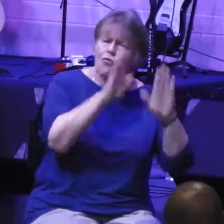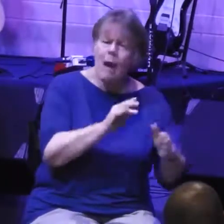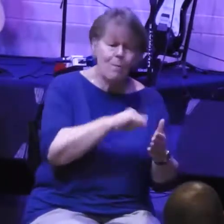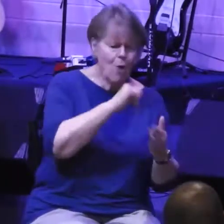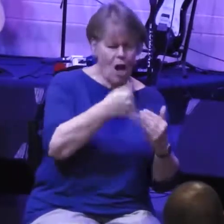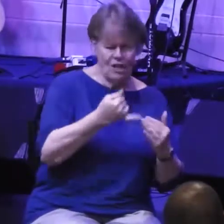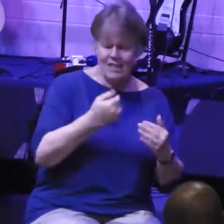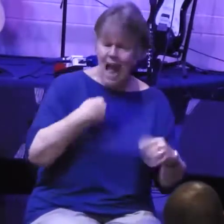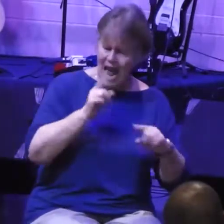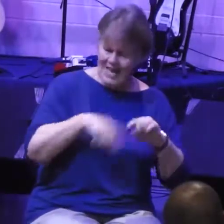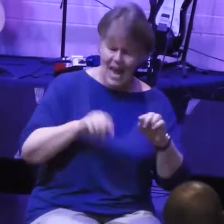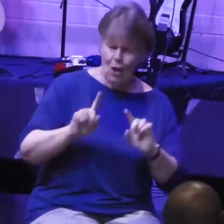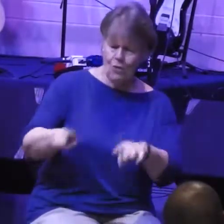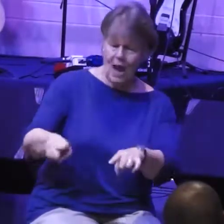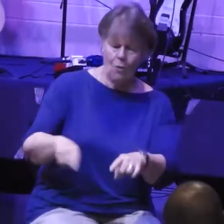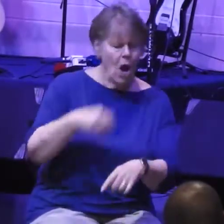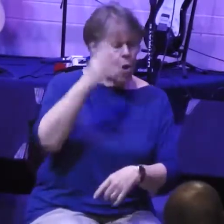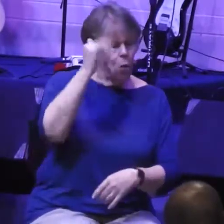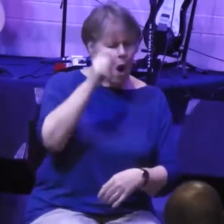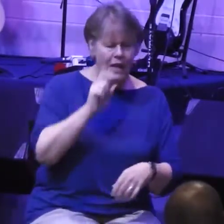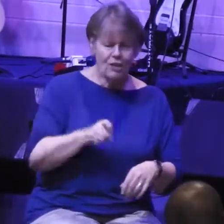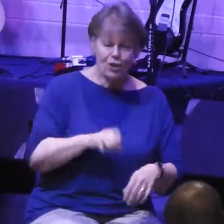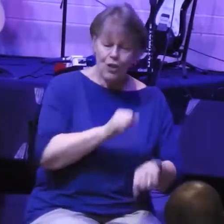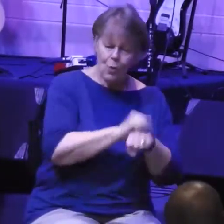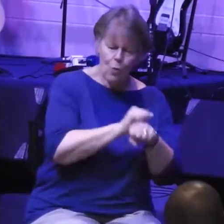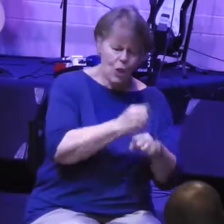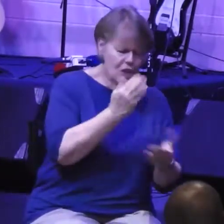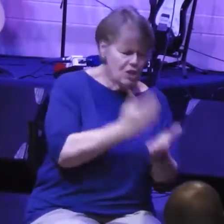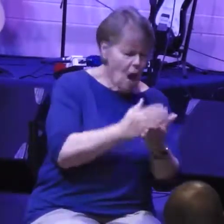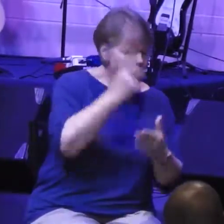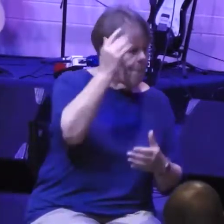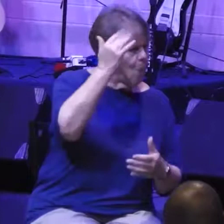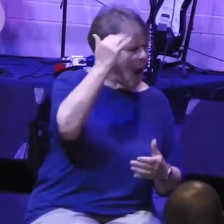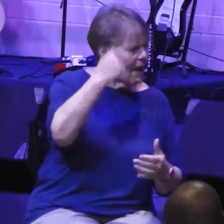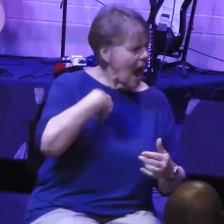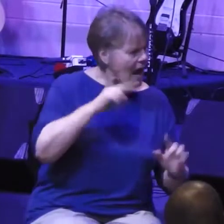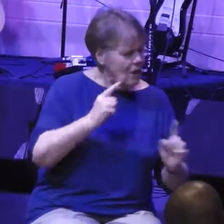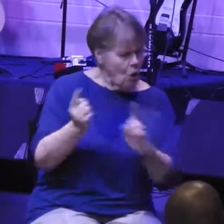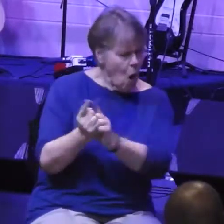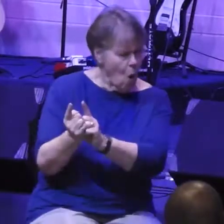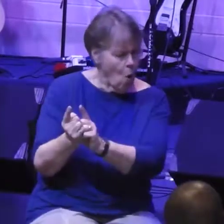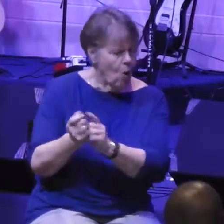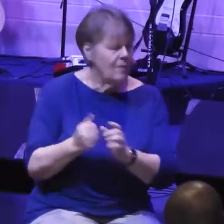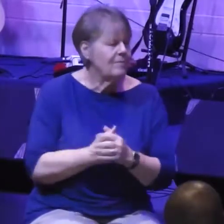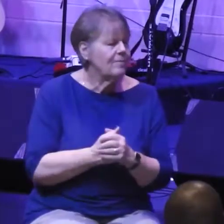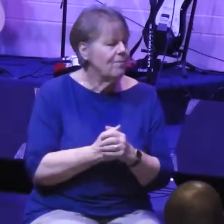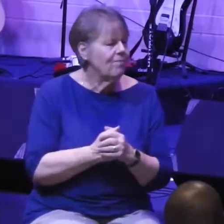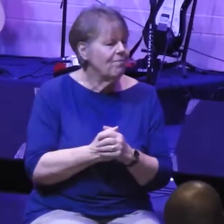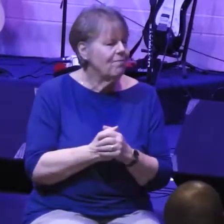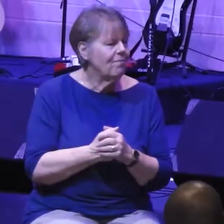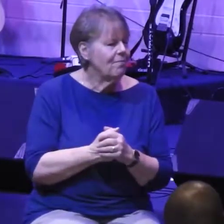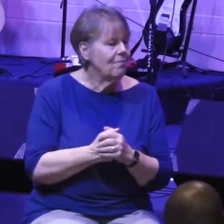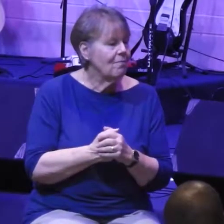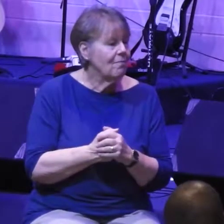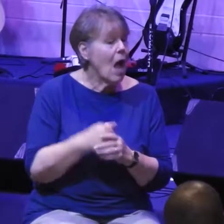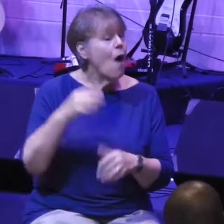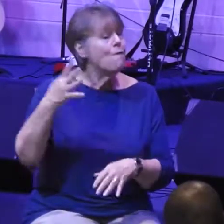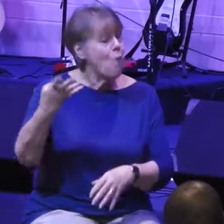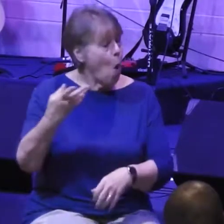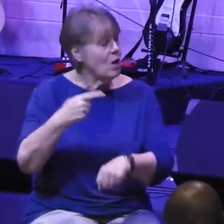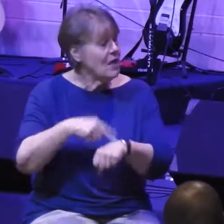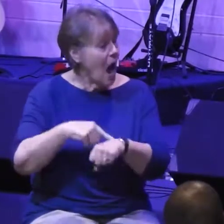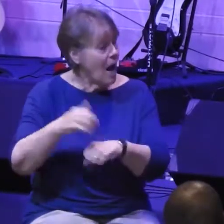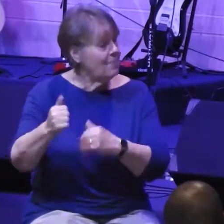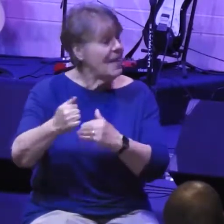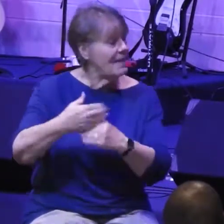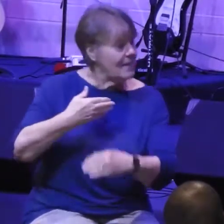Why should the work stop while I leave it and go down to you? Reasonable answer. Four times they sent me the same